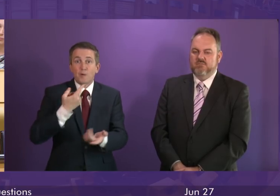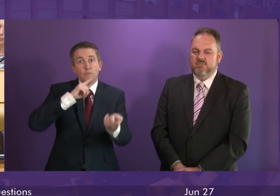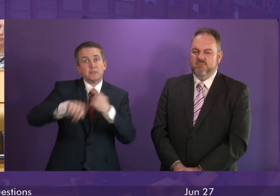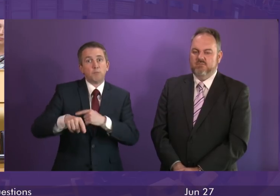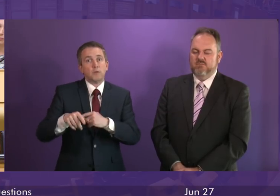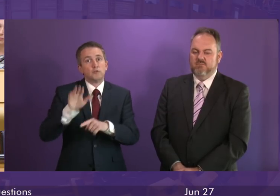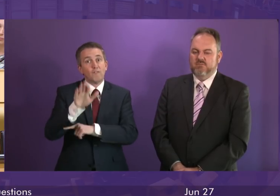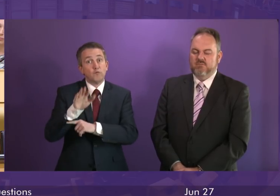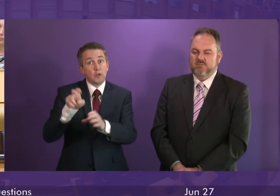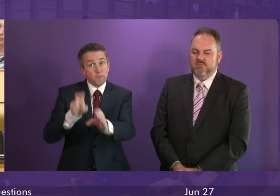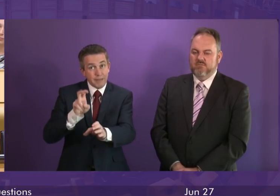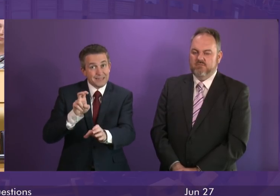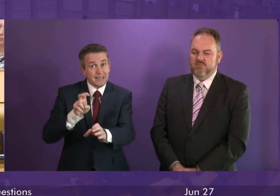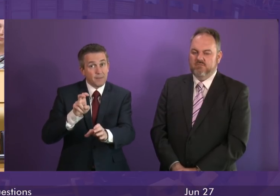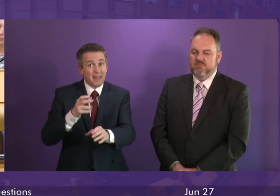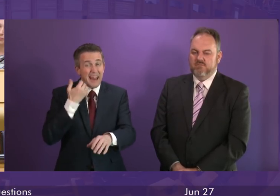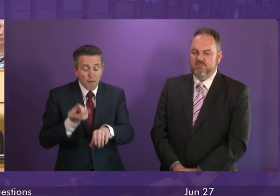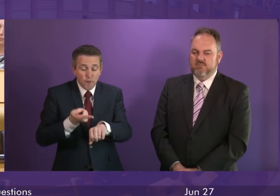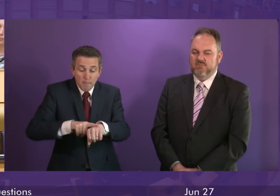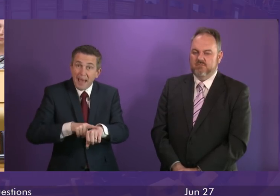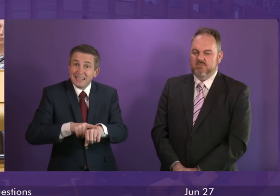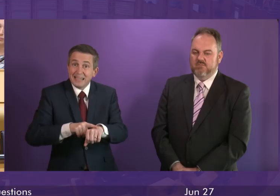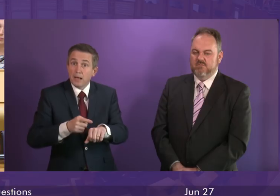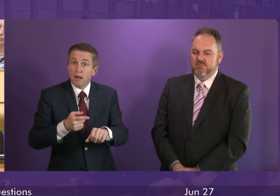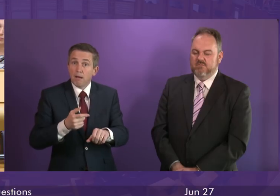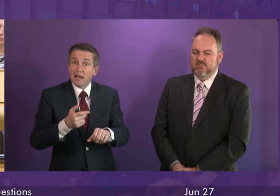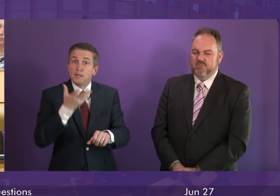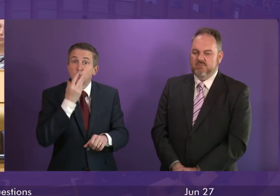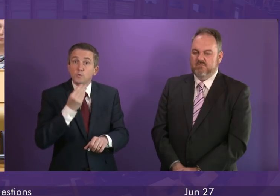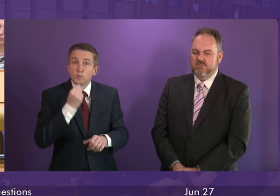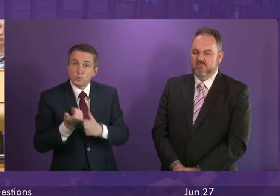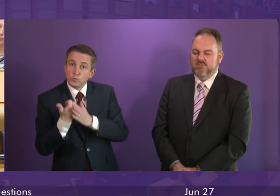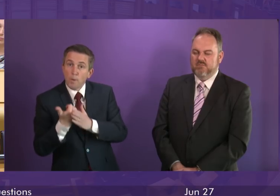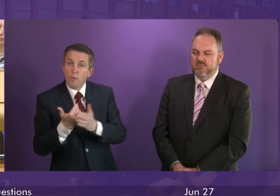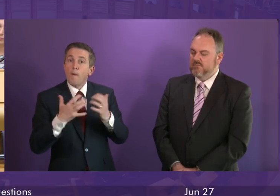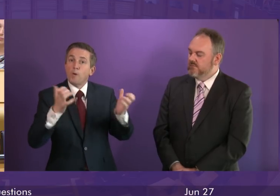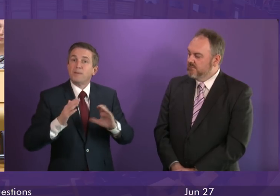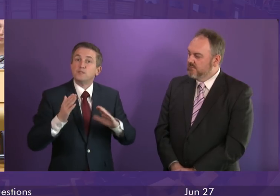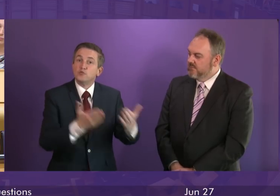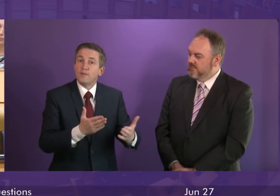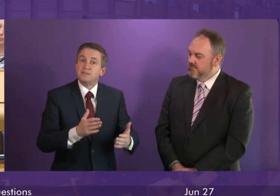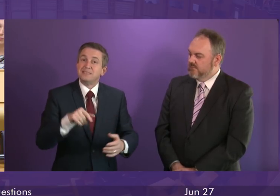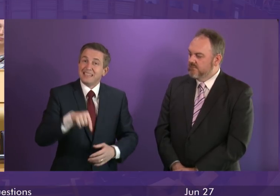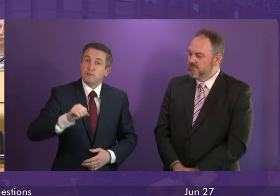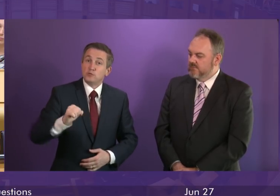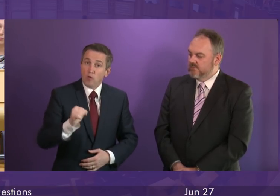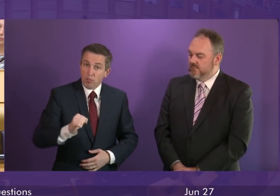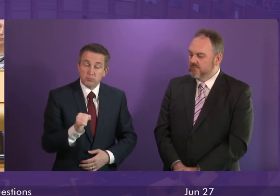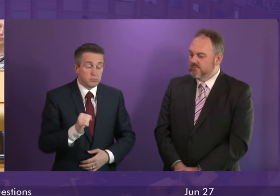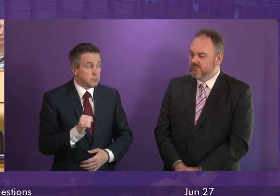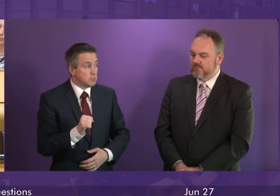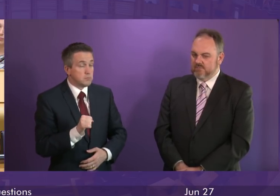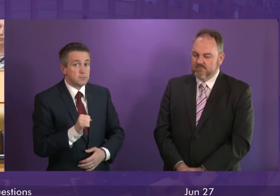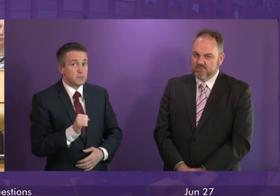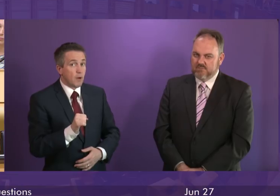example. And of course, every single penny of any underspend is used to support public services in Scotland. And I have to point